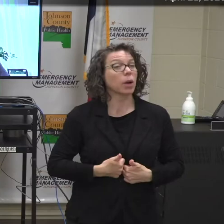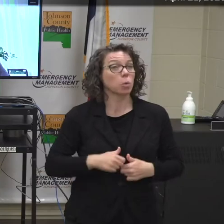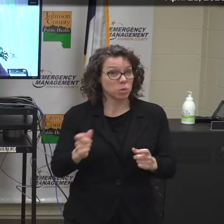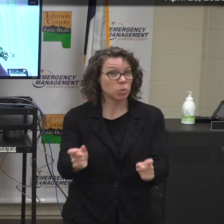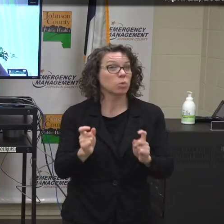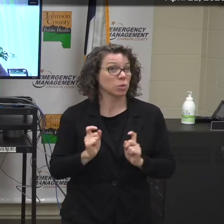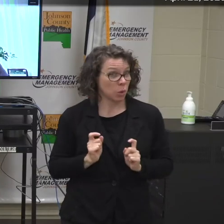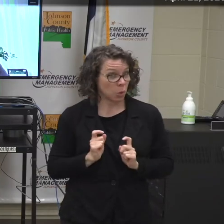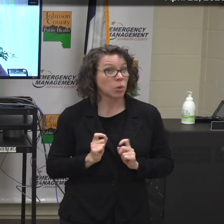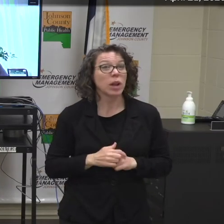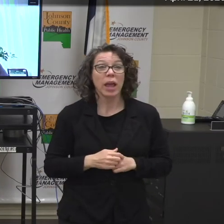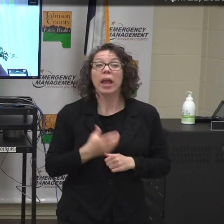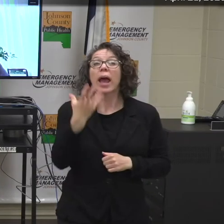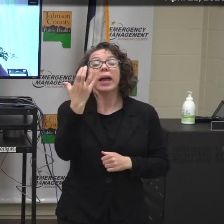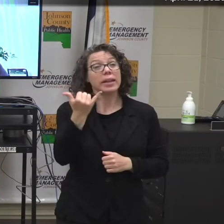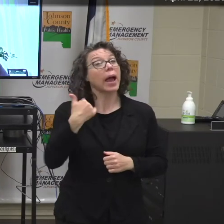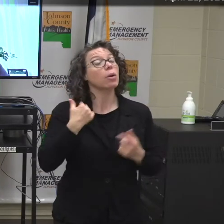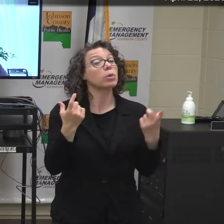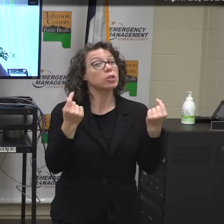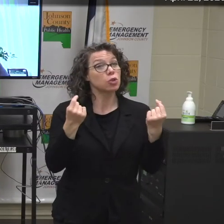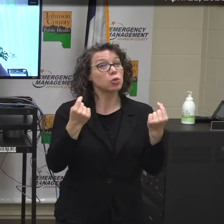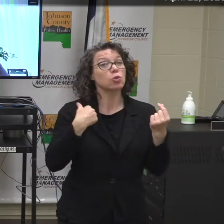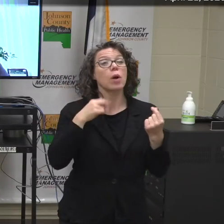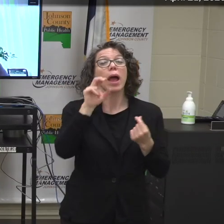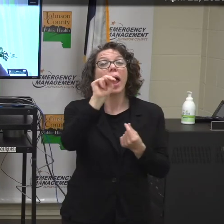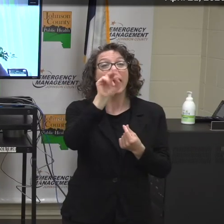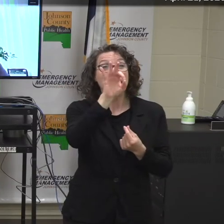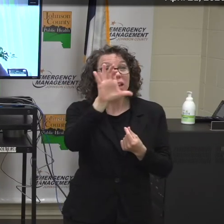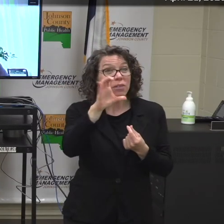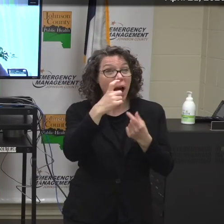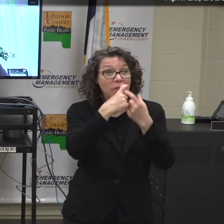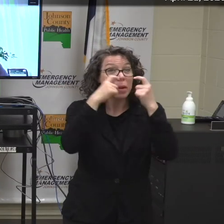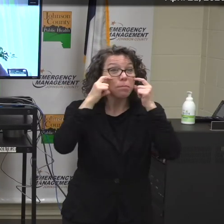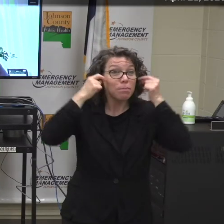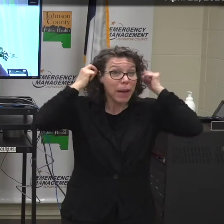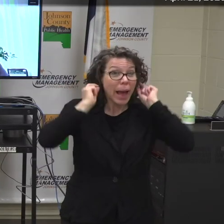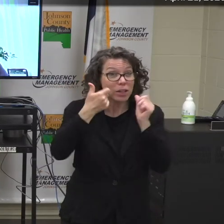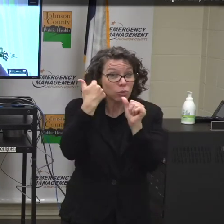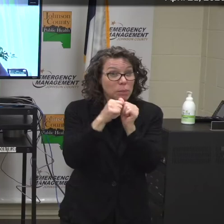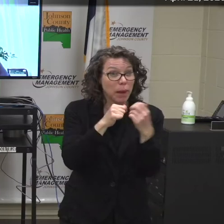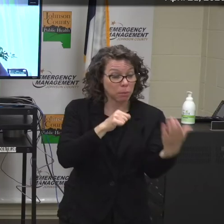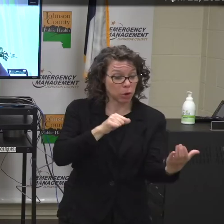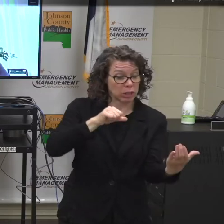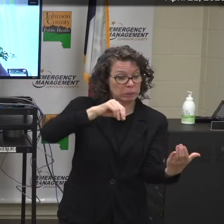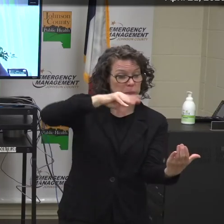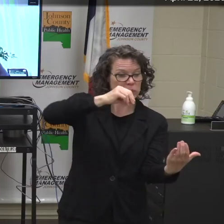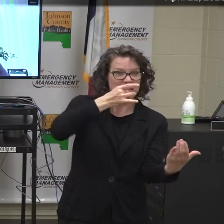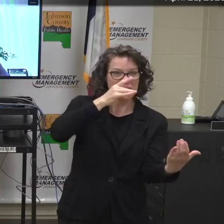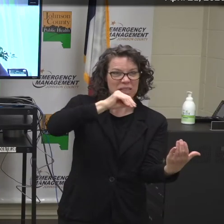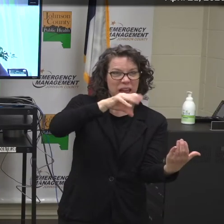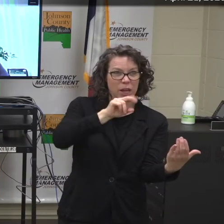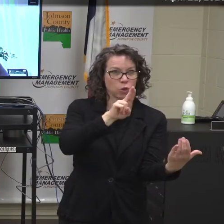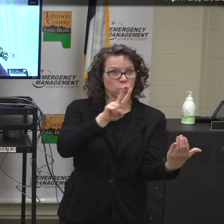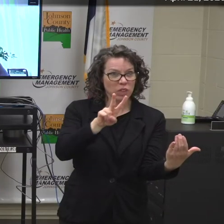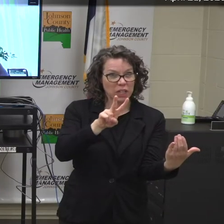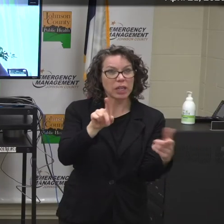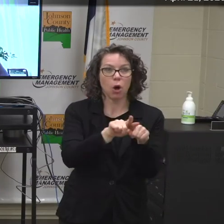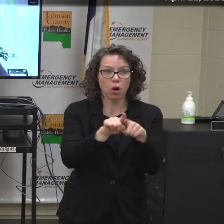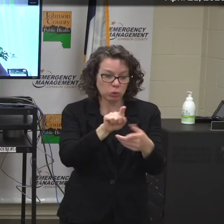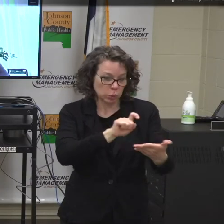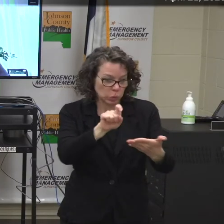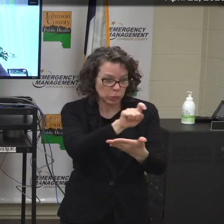Now disinfecting our N95 masks so we can continue to use those and following every